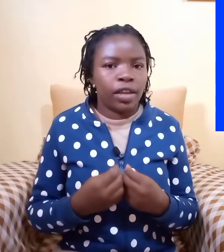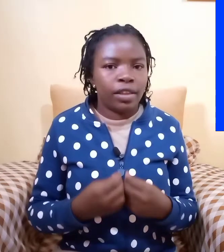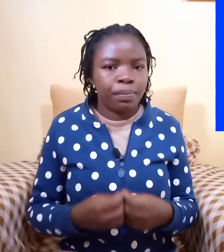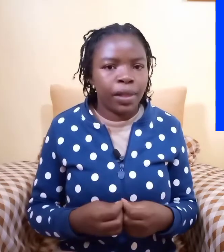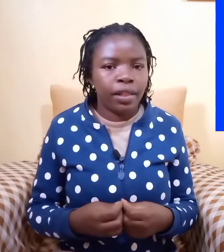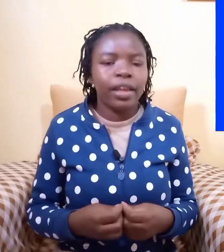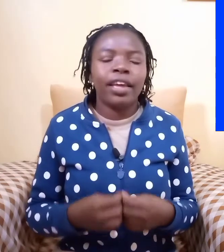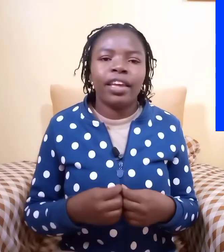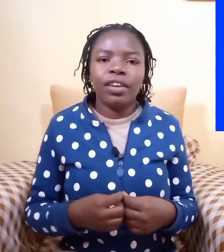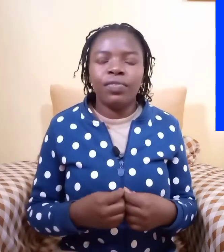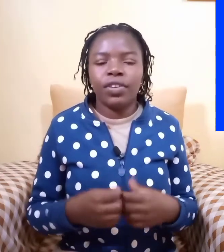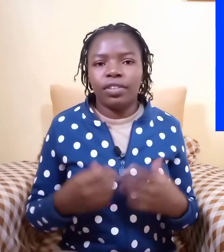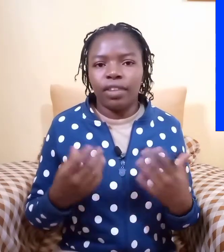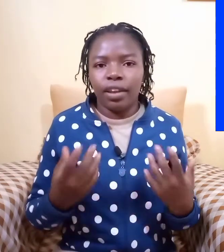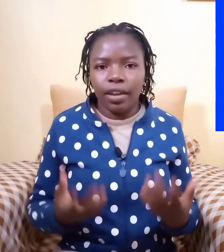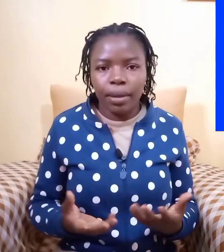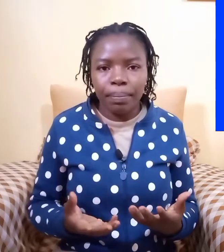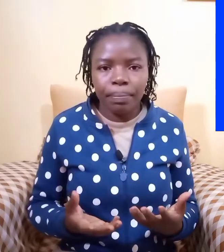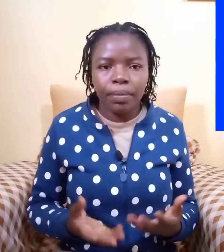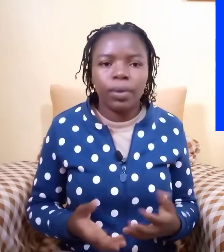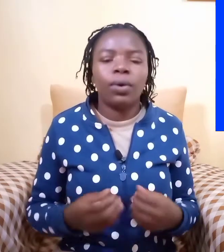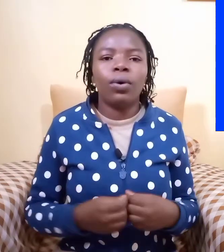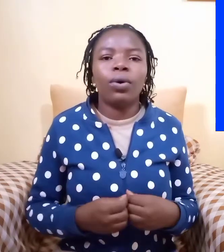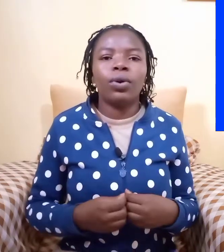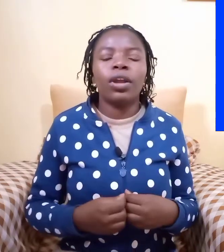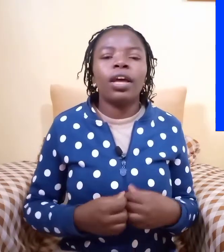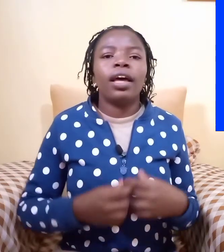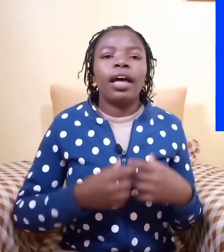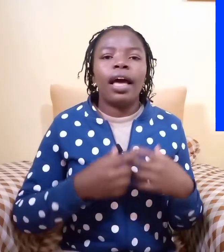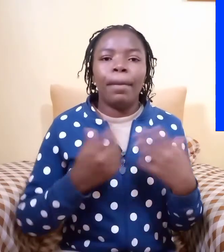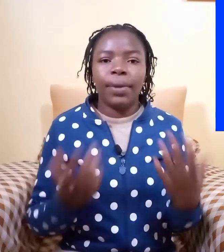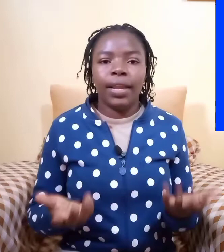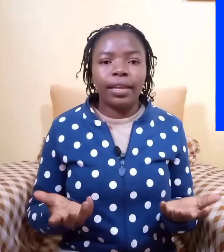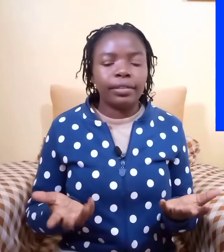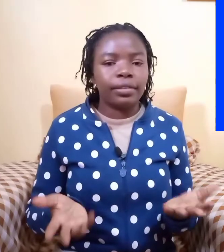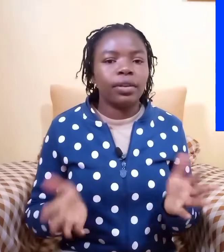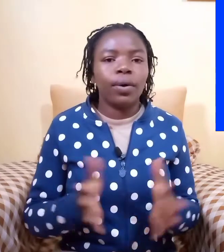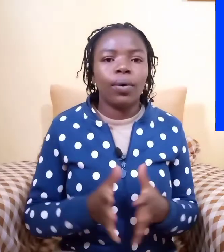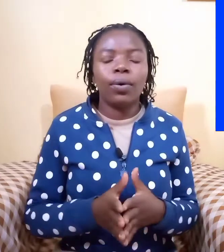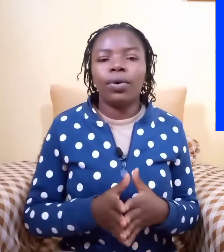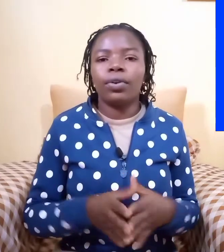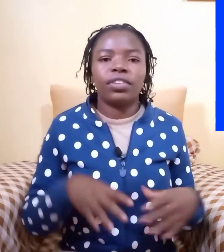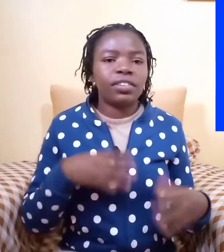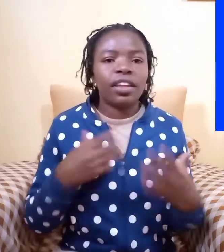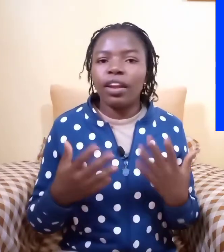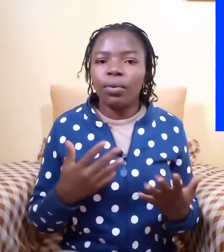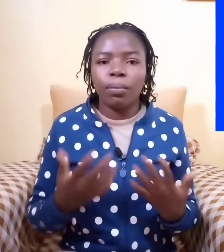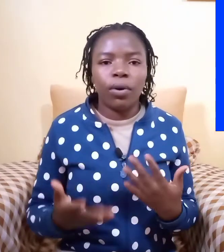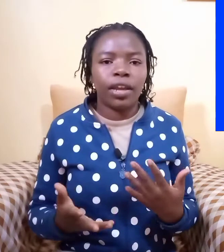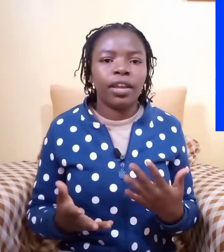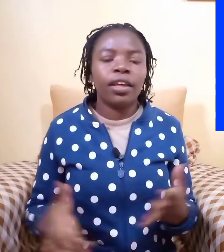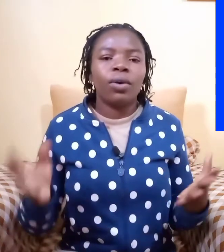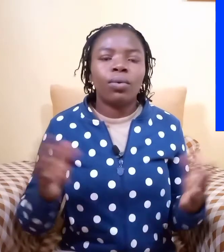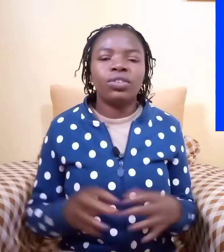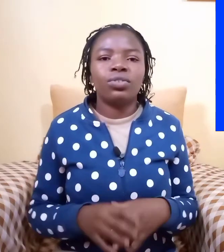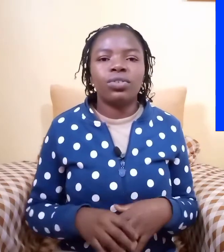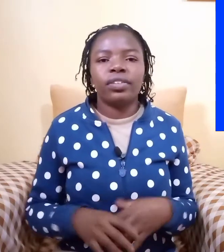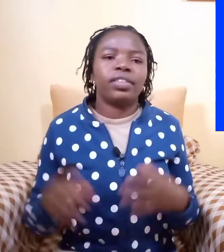fingerspell if it is a name or a place or just a random word what you do is